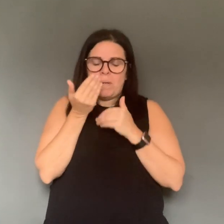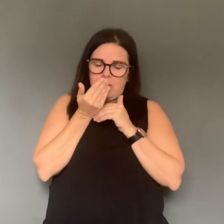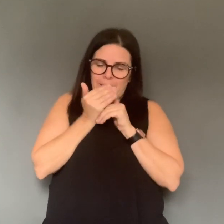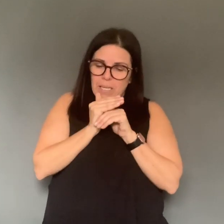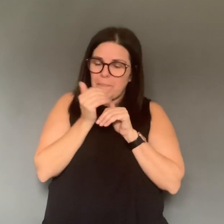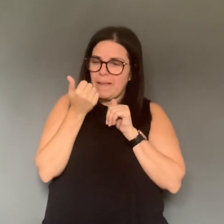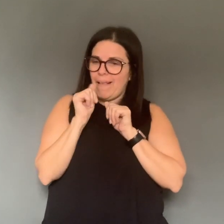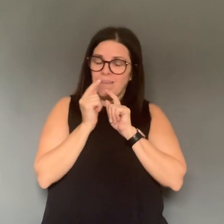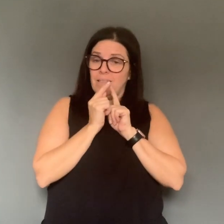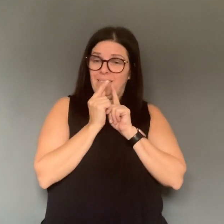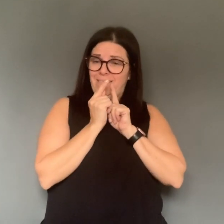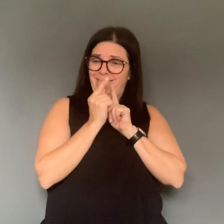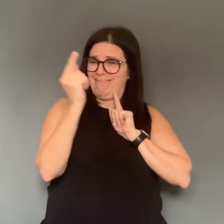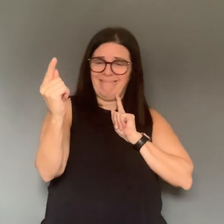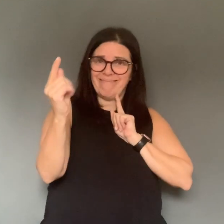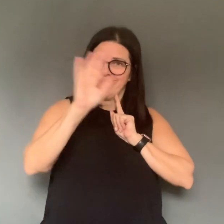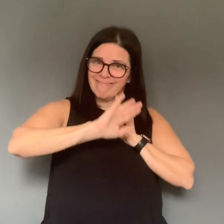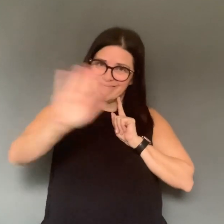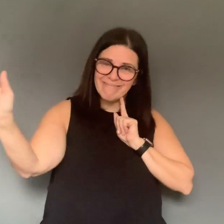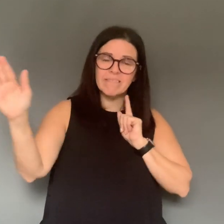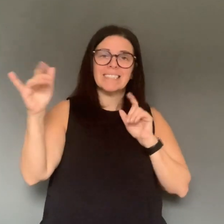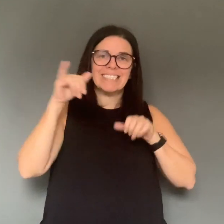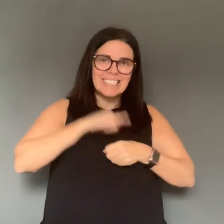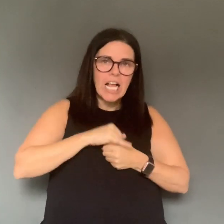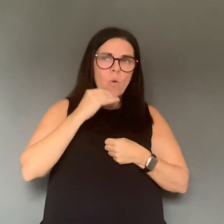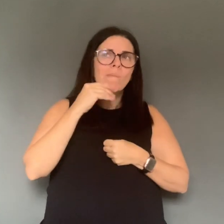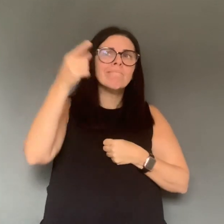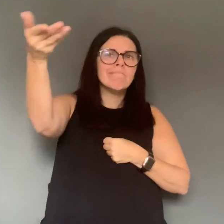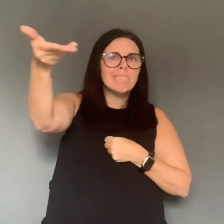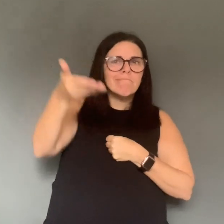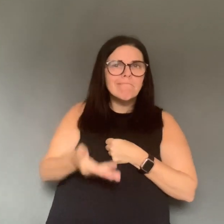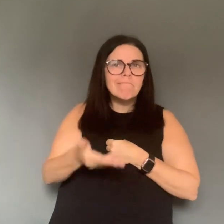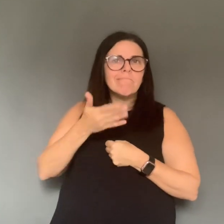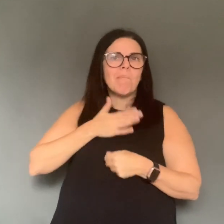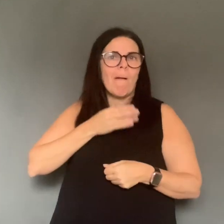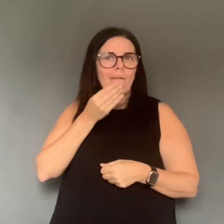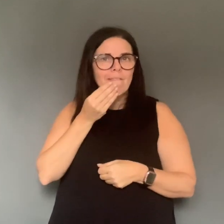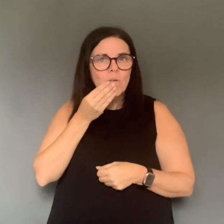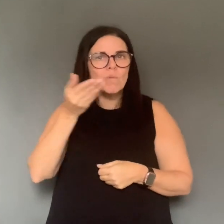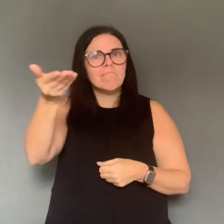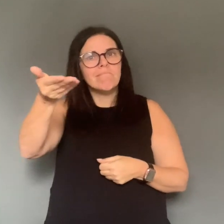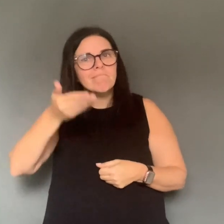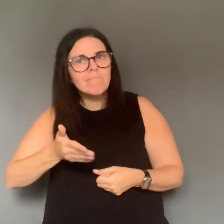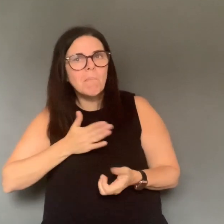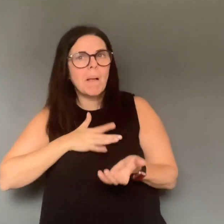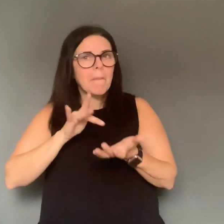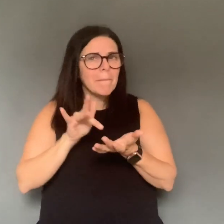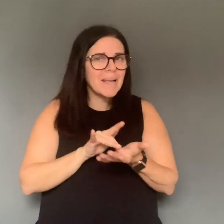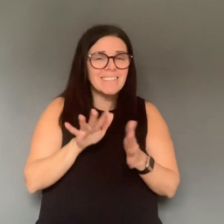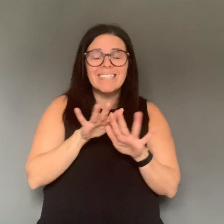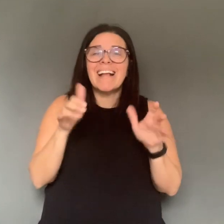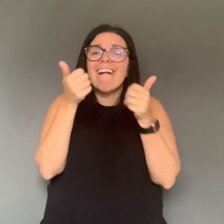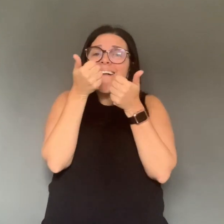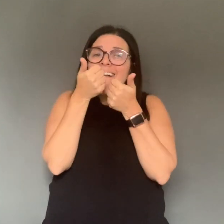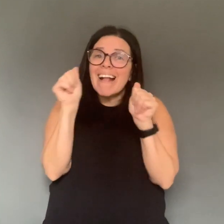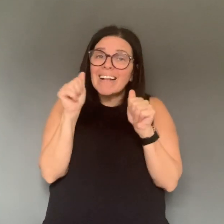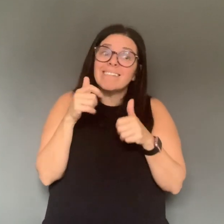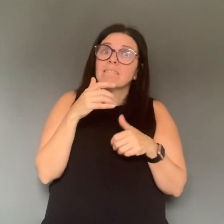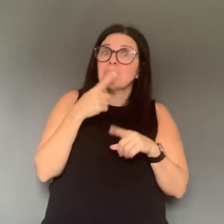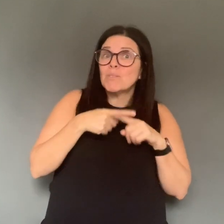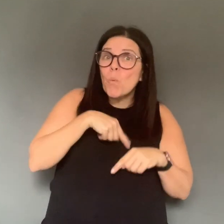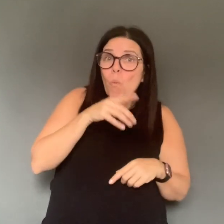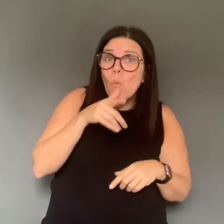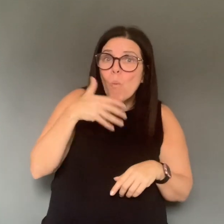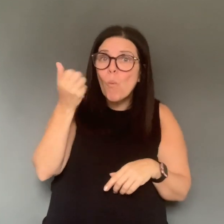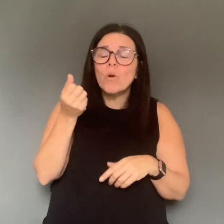limit or eliminate any need for any physical interaction with anyone. Stay home. Have someone deliver